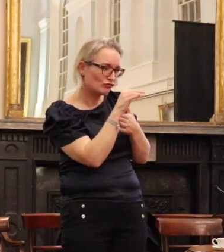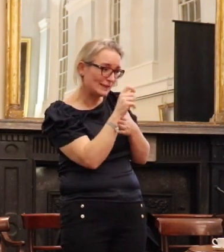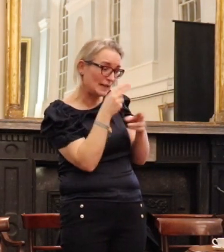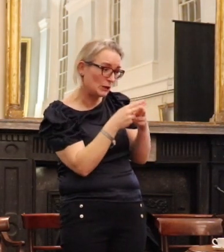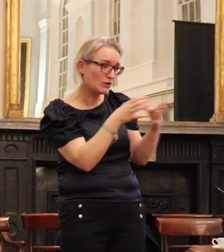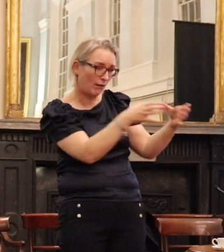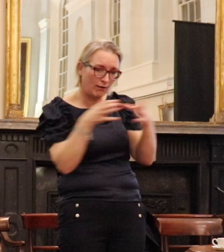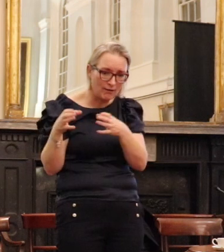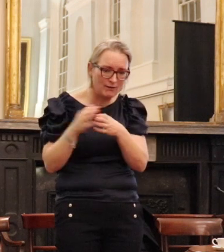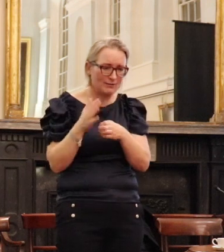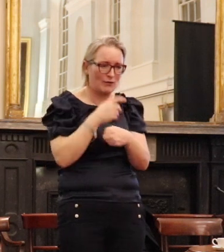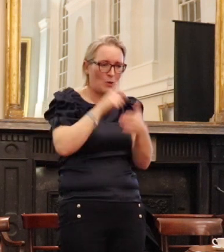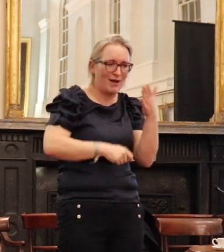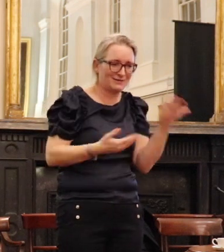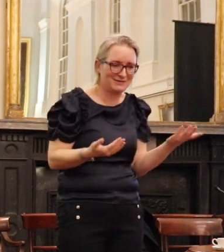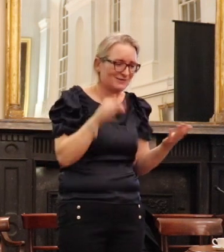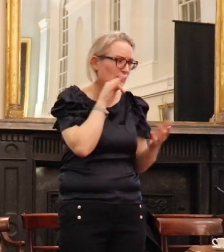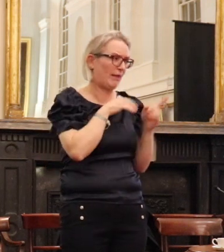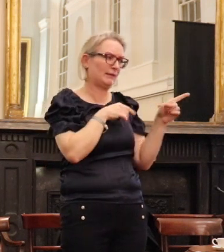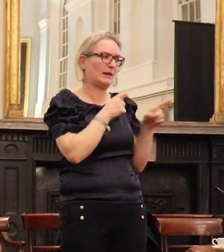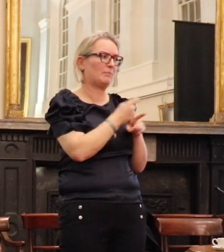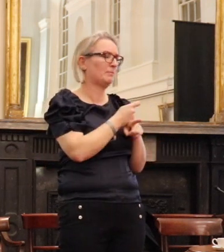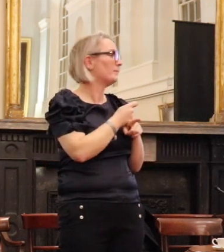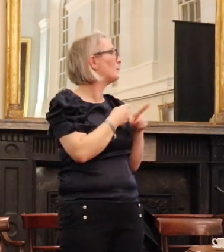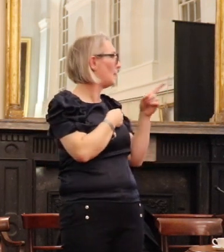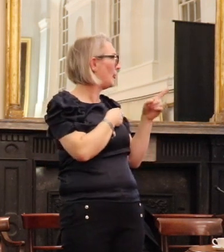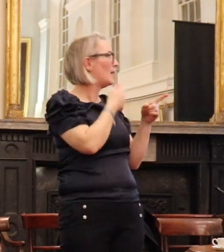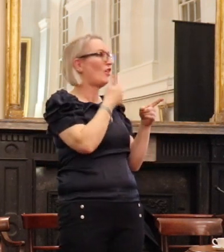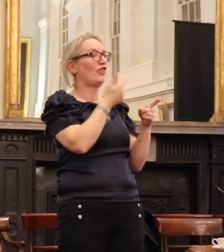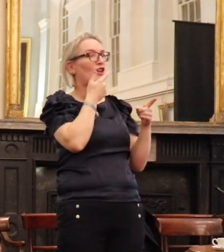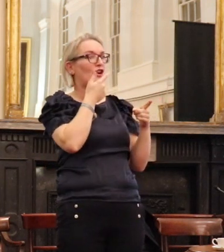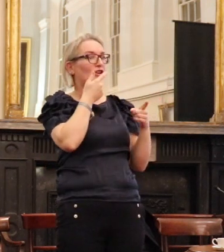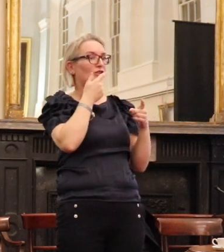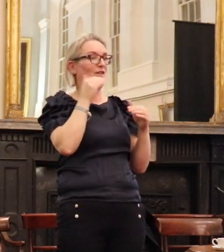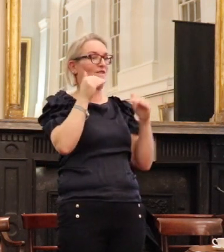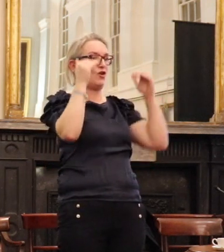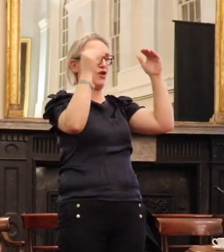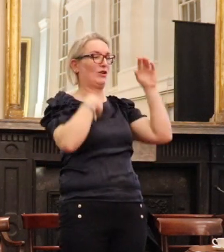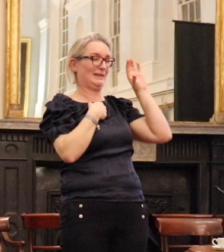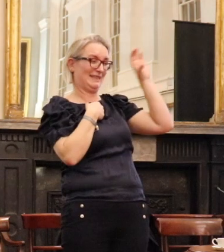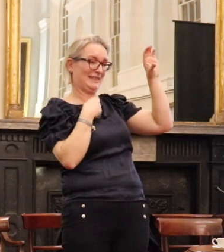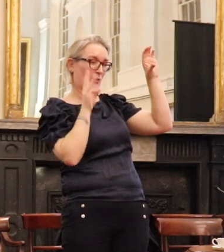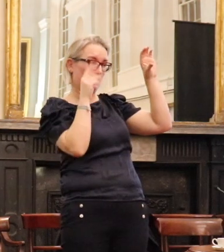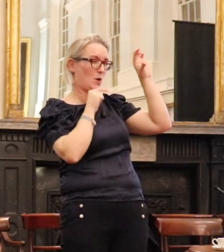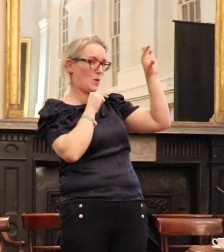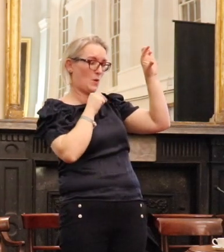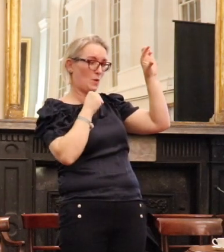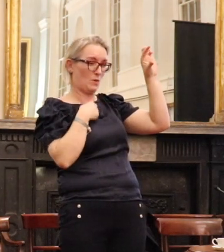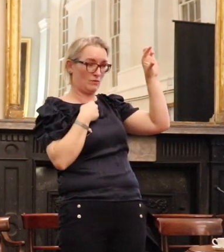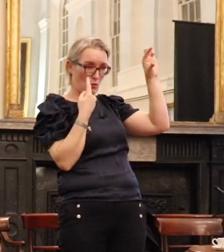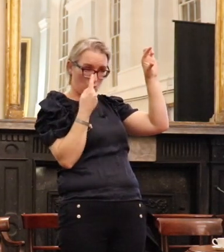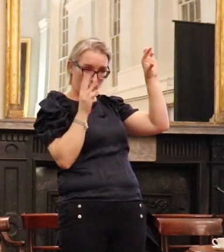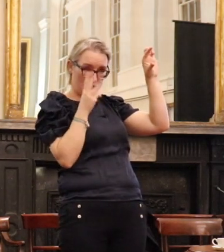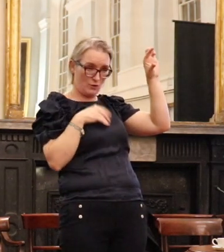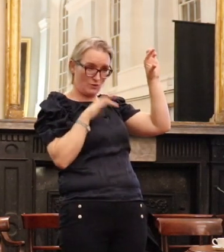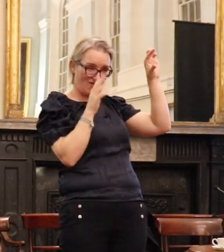On the third floor of the RTV Rentals, on the extreme left, there is a little window, and that is the solar window of the